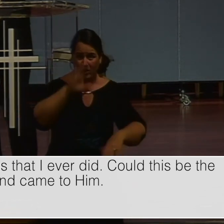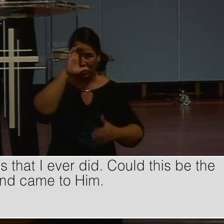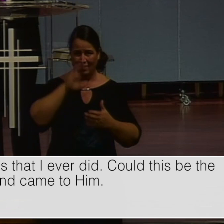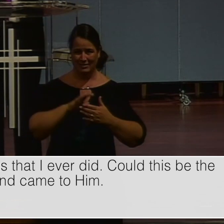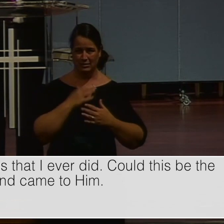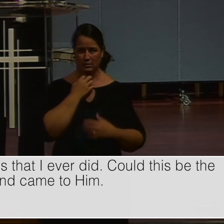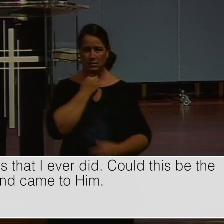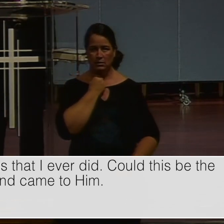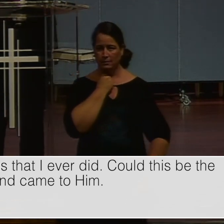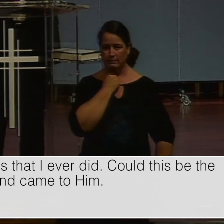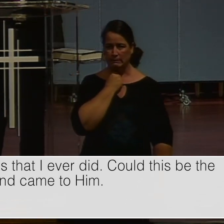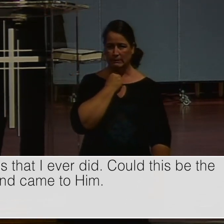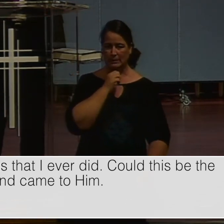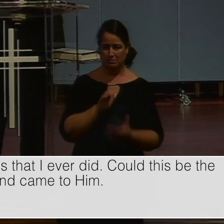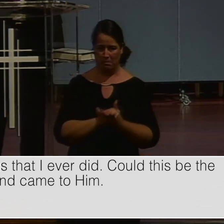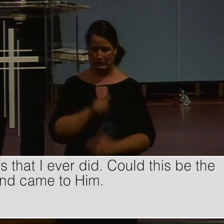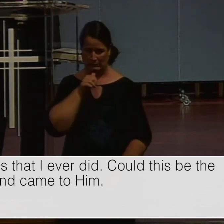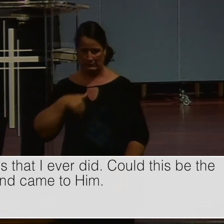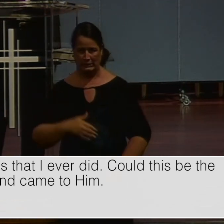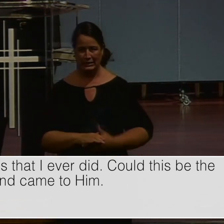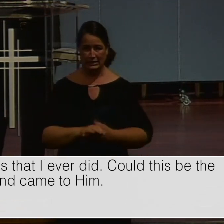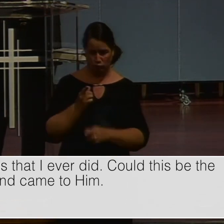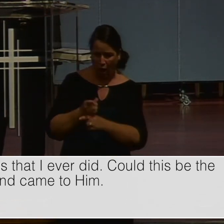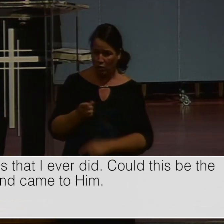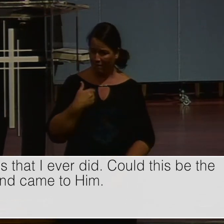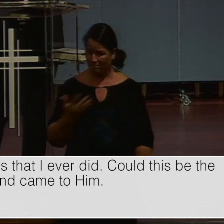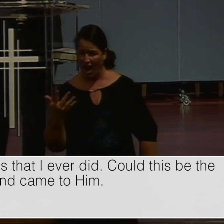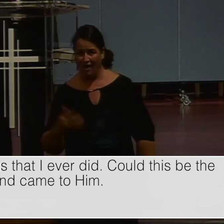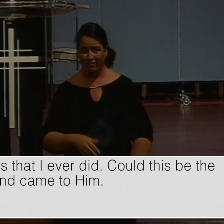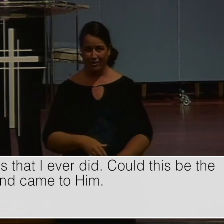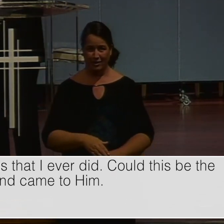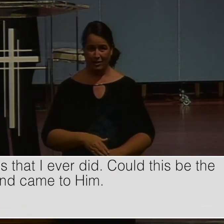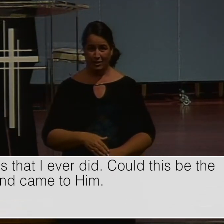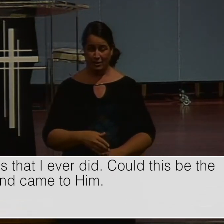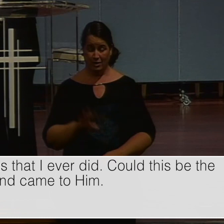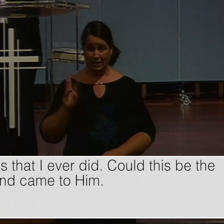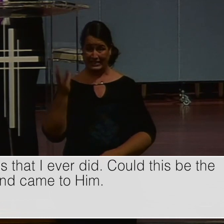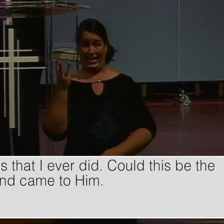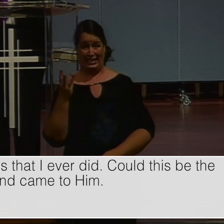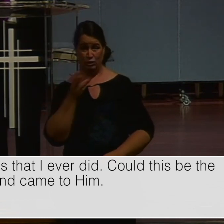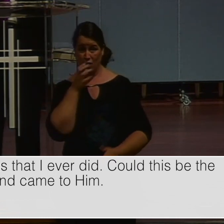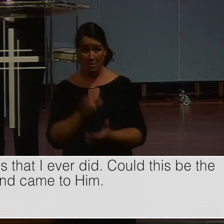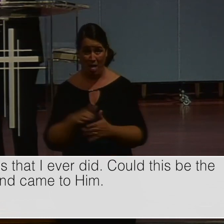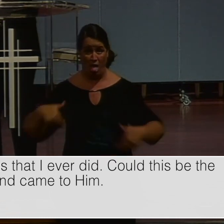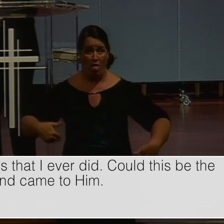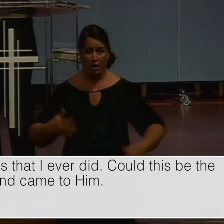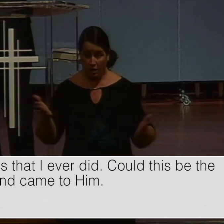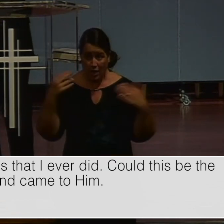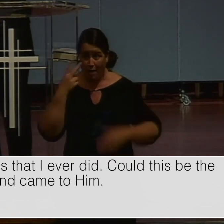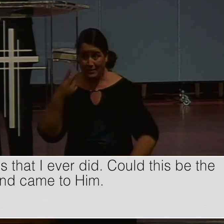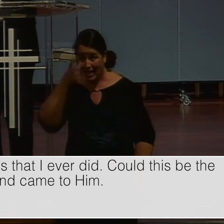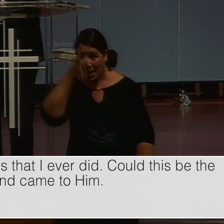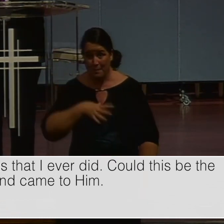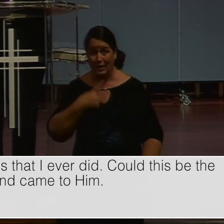Oh. Not married. Red woman. Correct. You've had five. And the one you're now living with. Number six. You're not even married to. Come see a